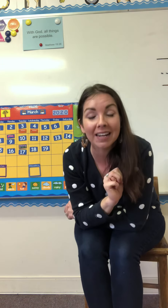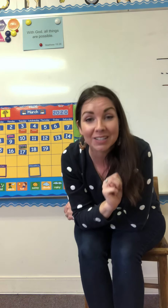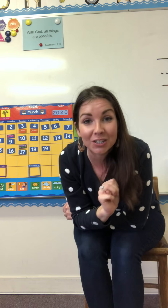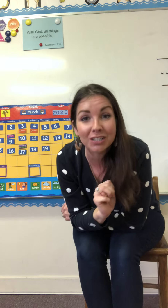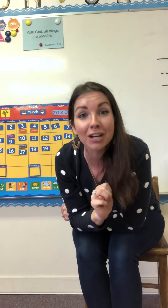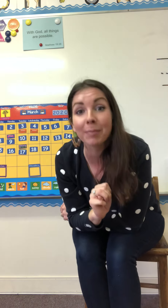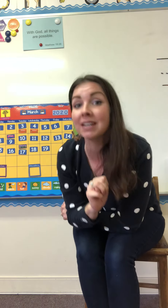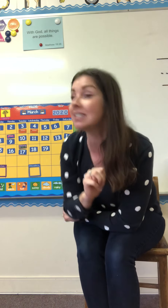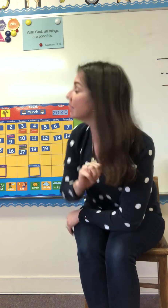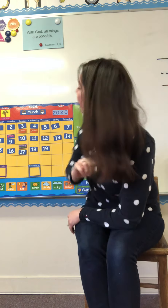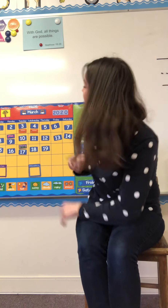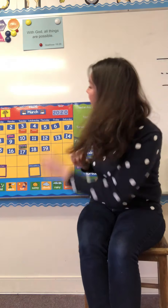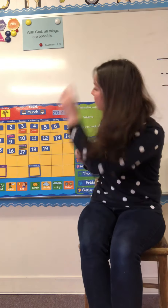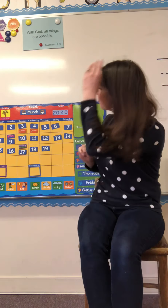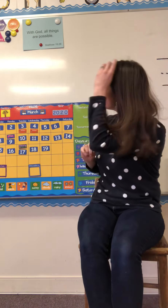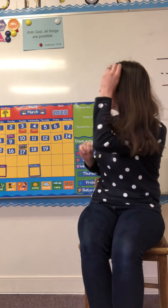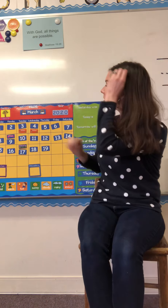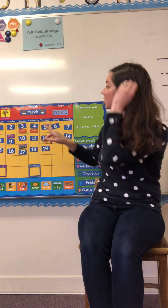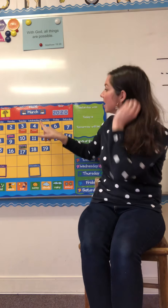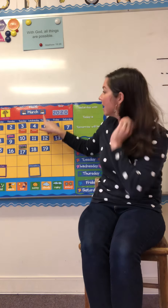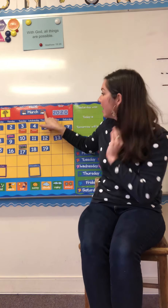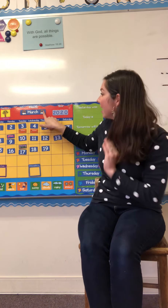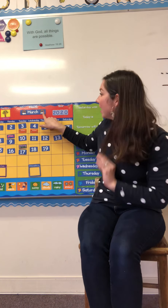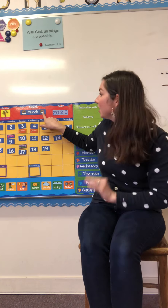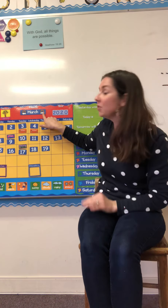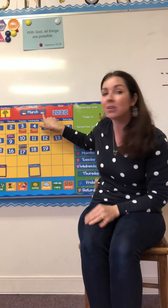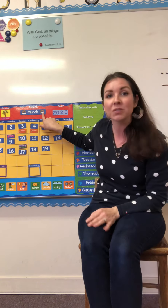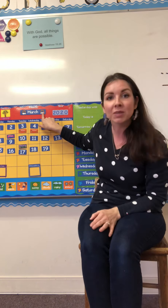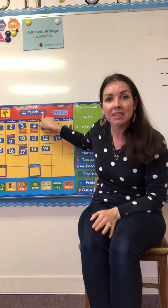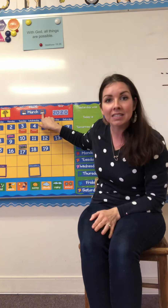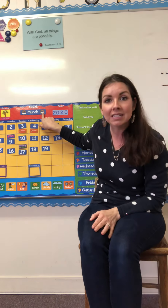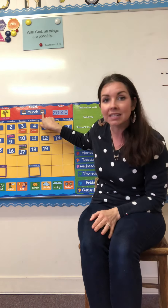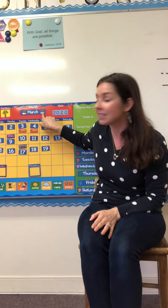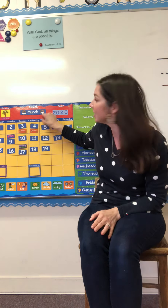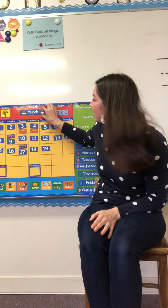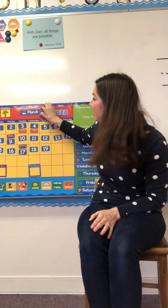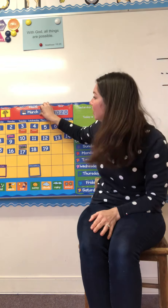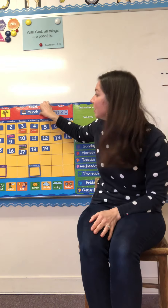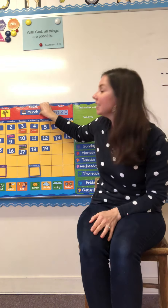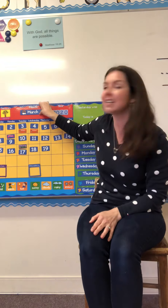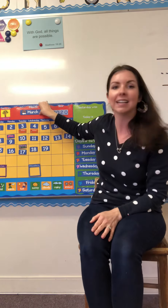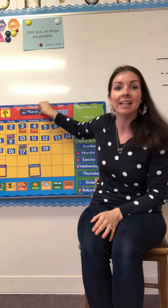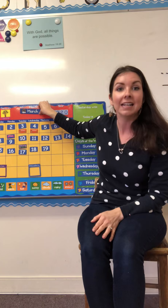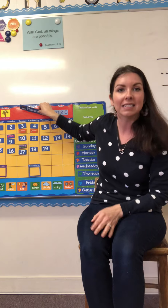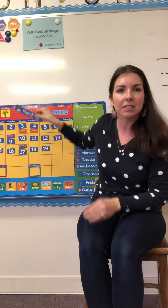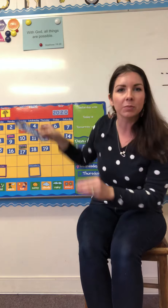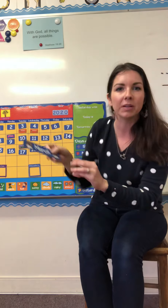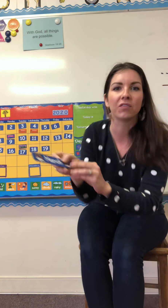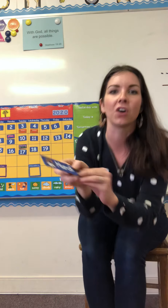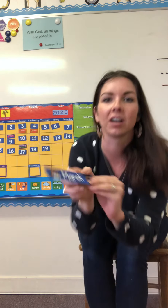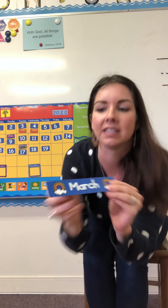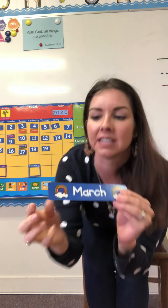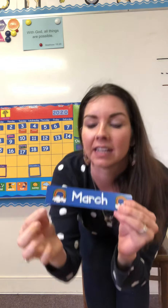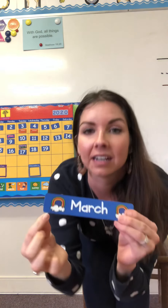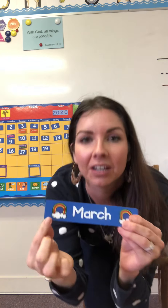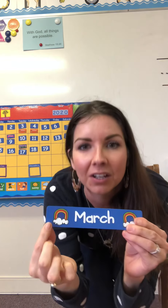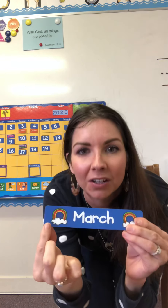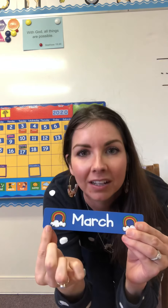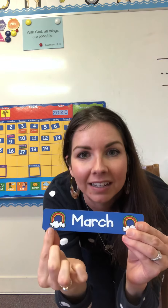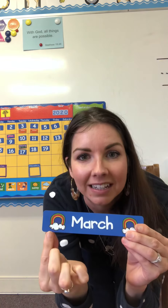Good job. It is the month of March, and who knows what this is? Can you see it? It's a little bit far, isn't it? Can